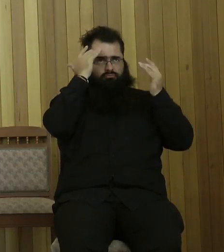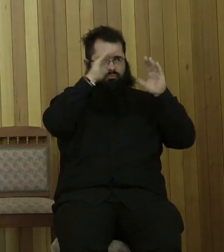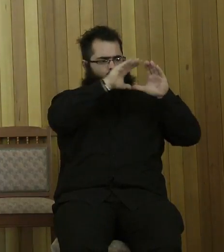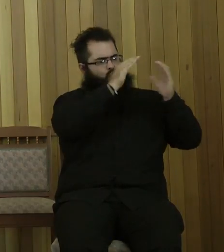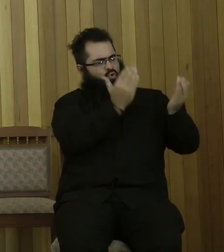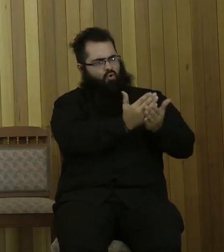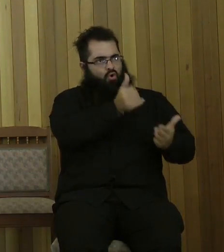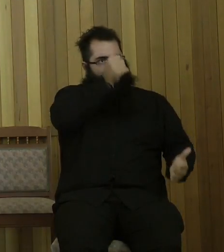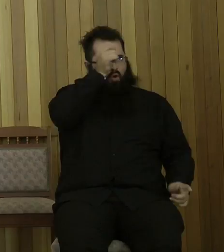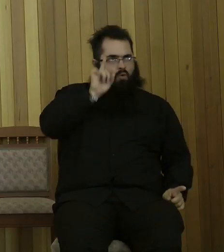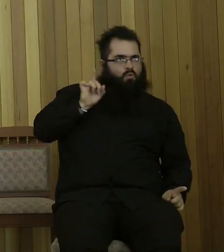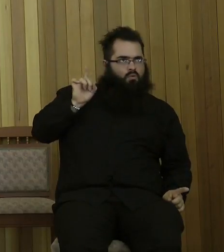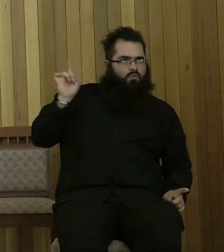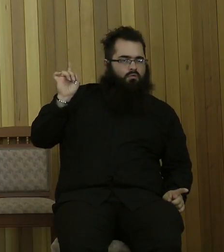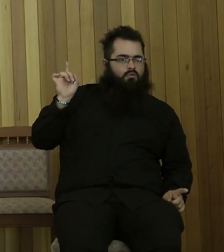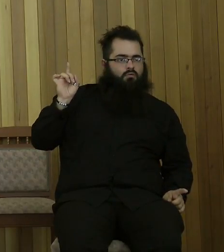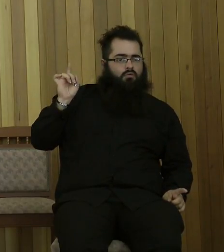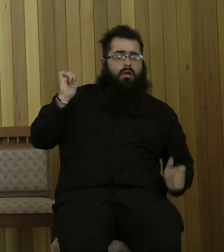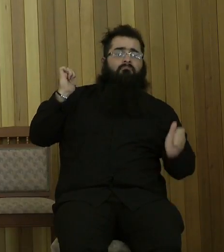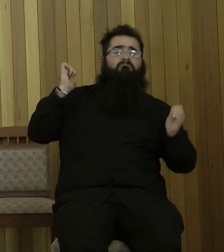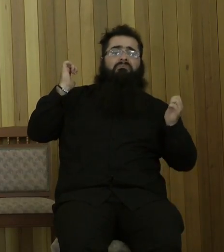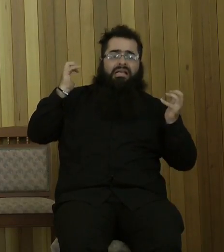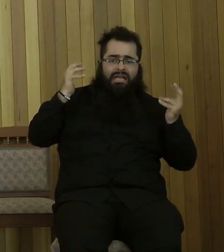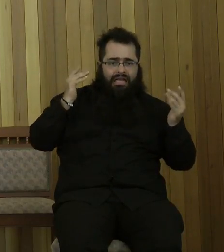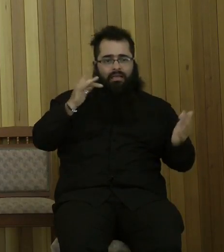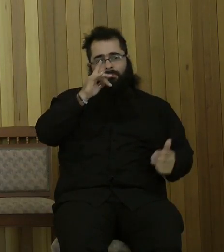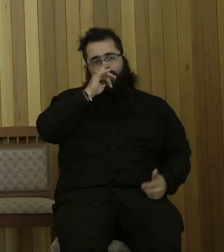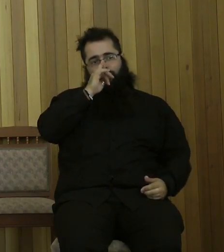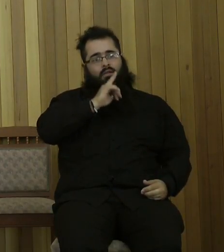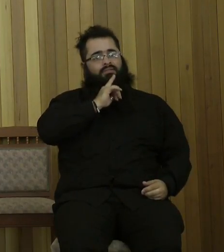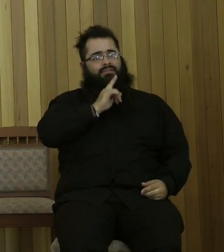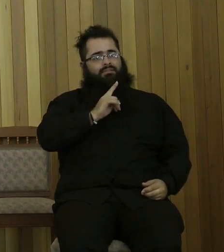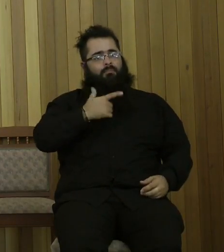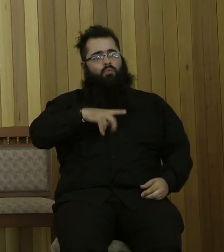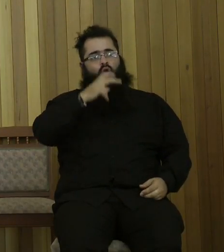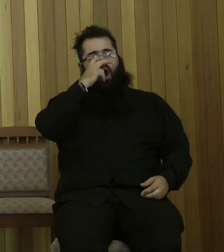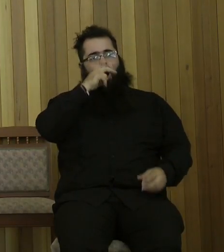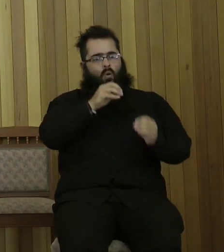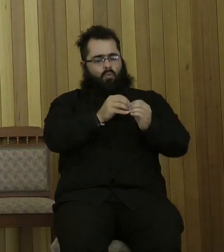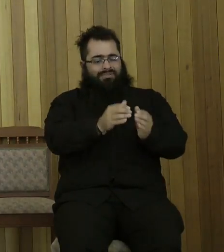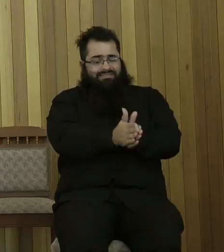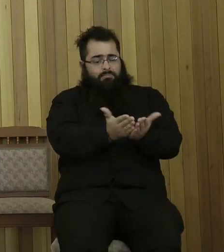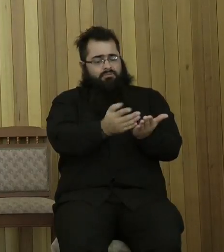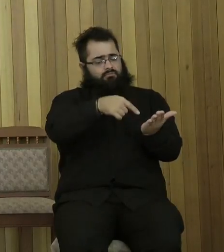And a lot of people have said this is because the Old Testament displays this. know,